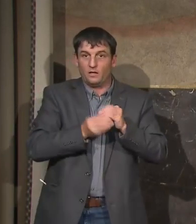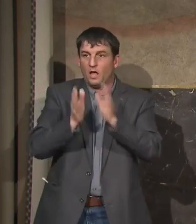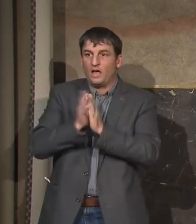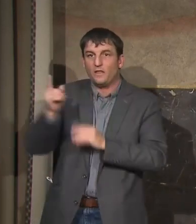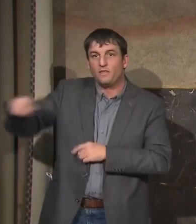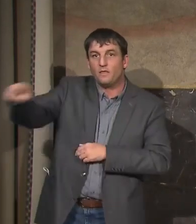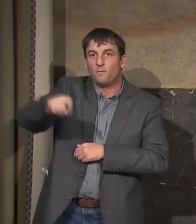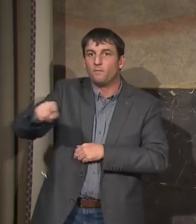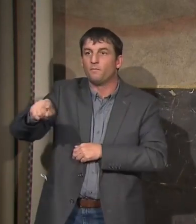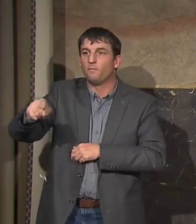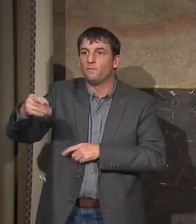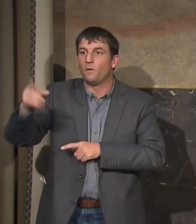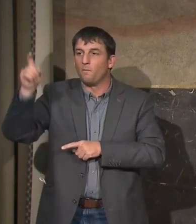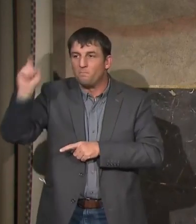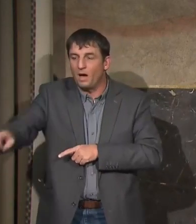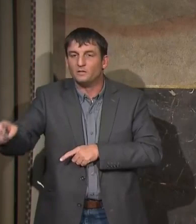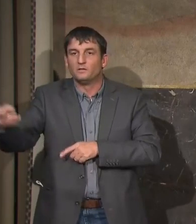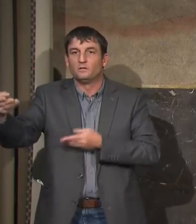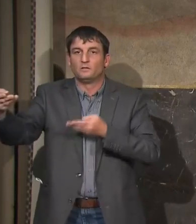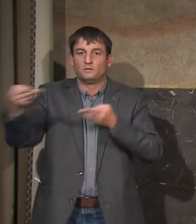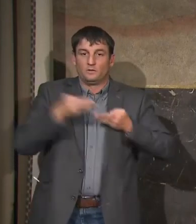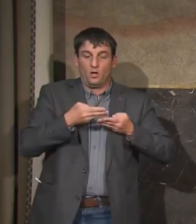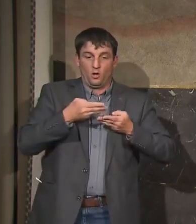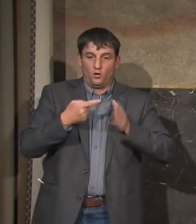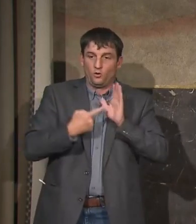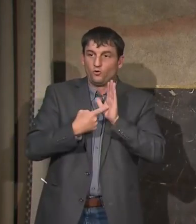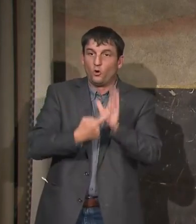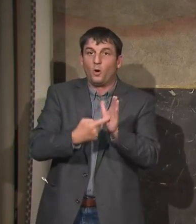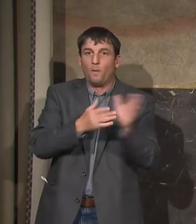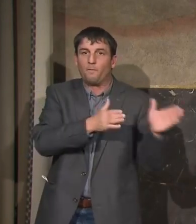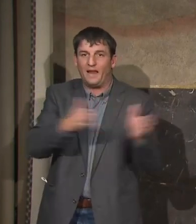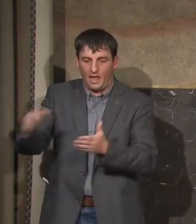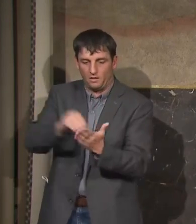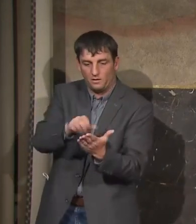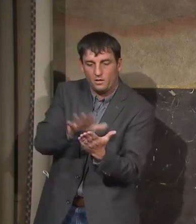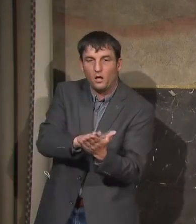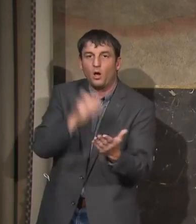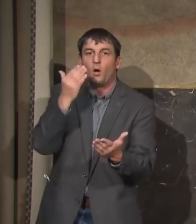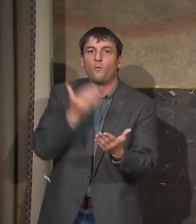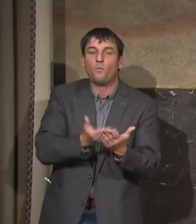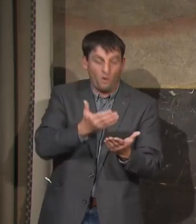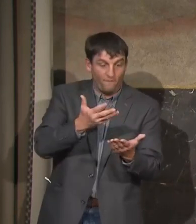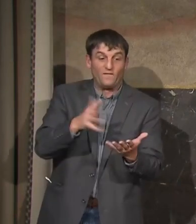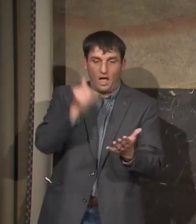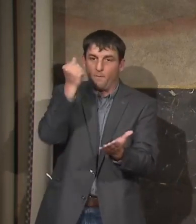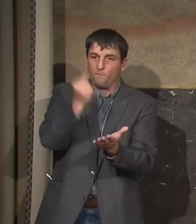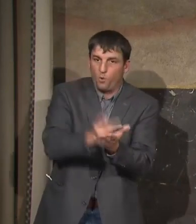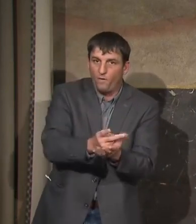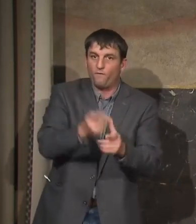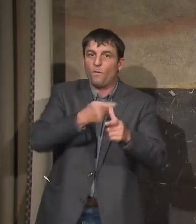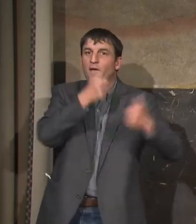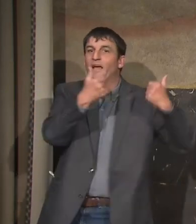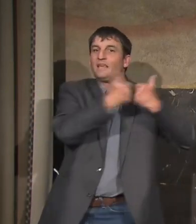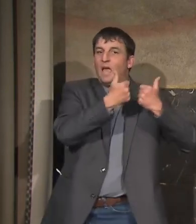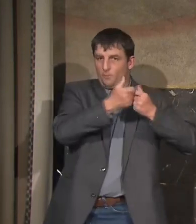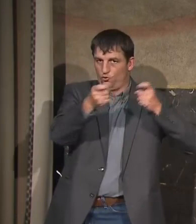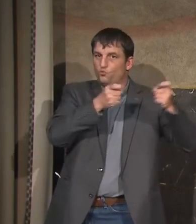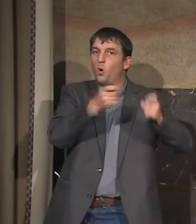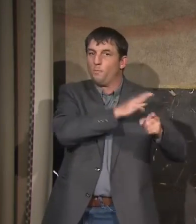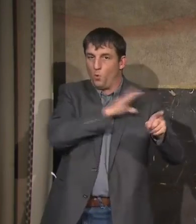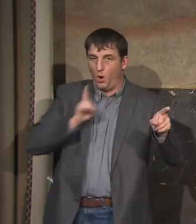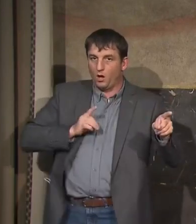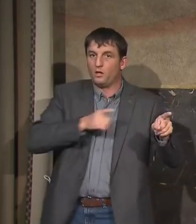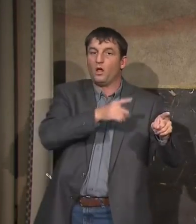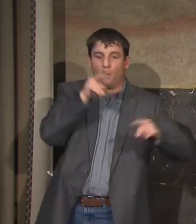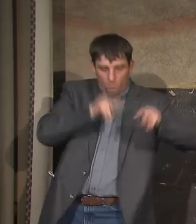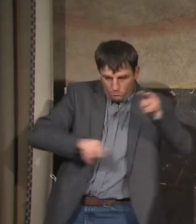is approved by the Gaming Control Board. And they needed some time to receive, evaluate, and approve those plans and communicate that back to the establishments.